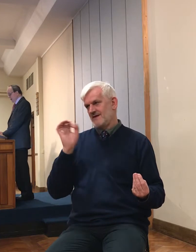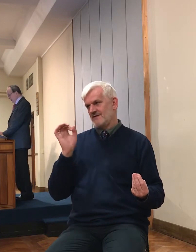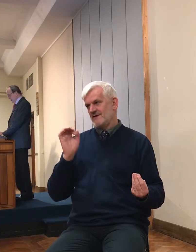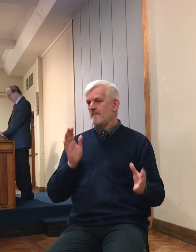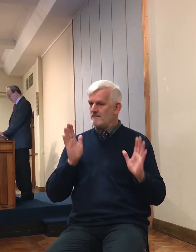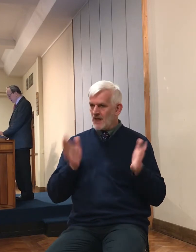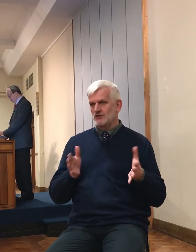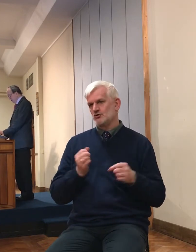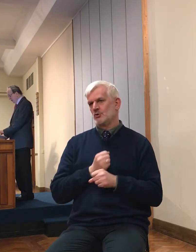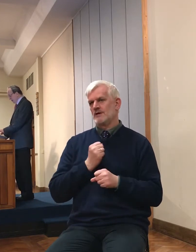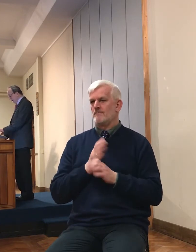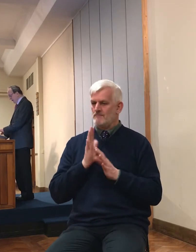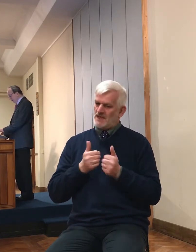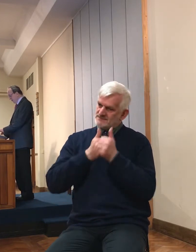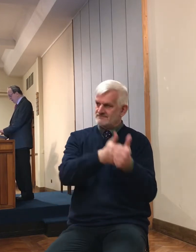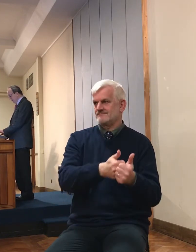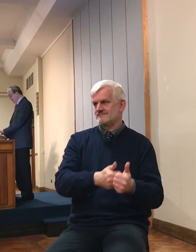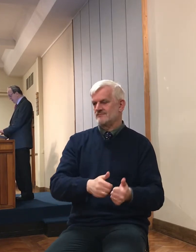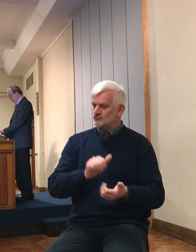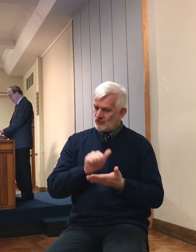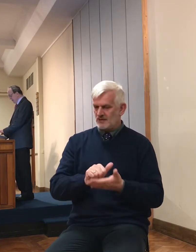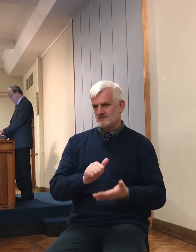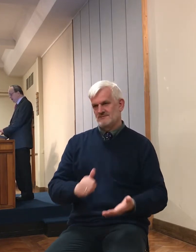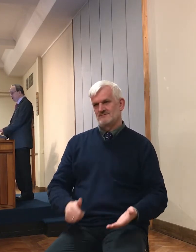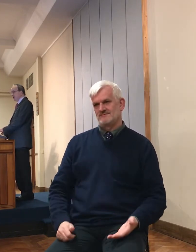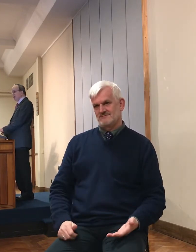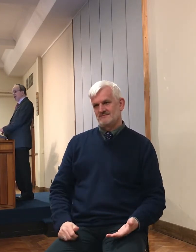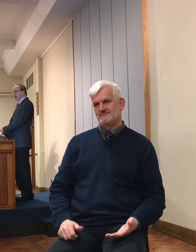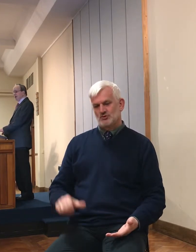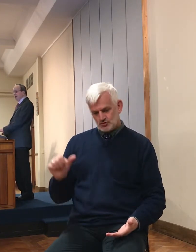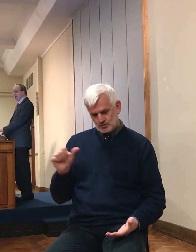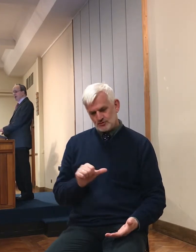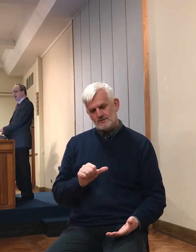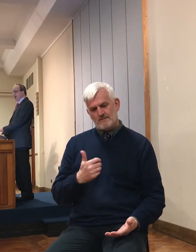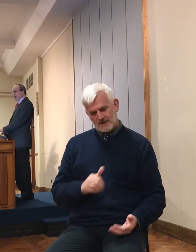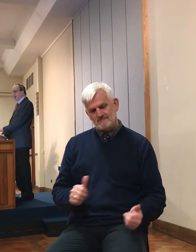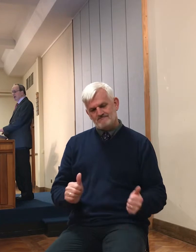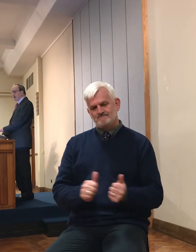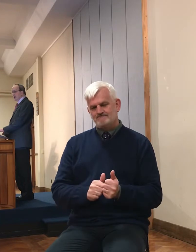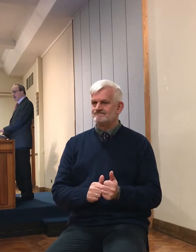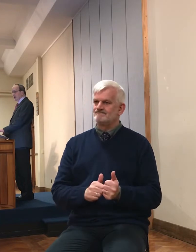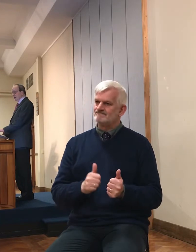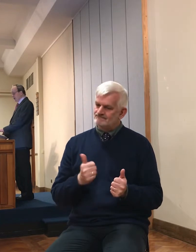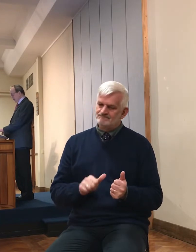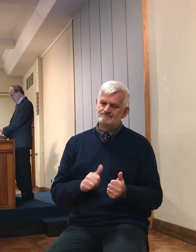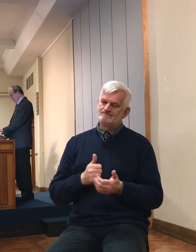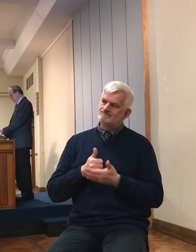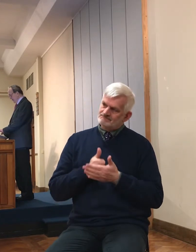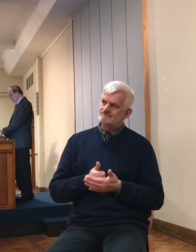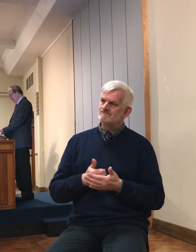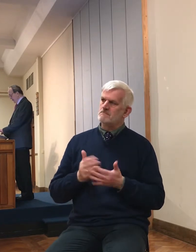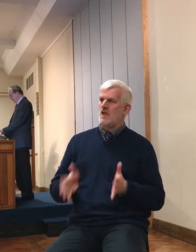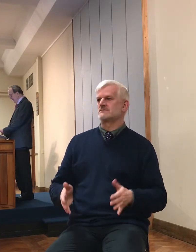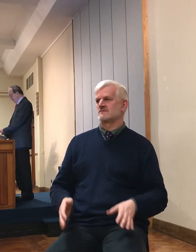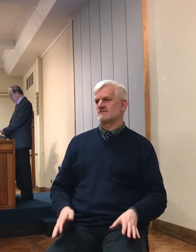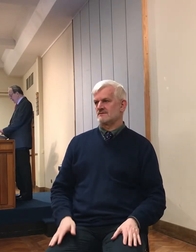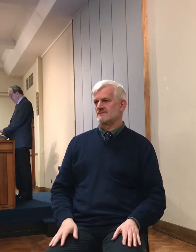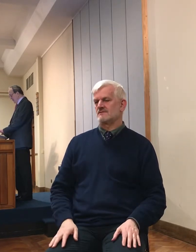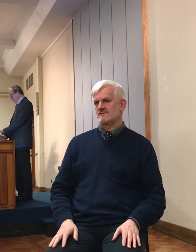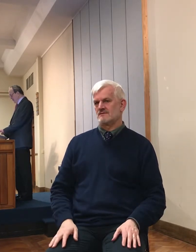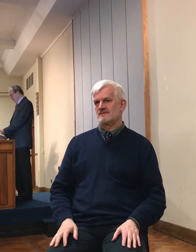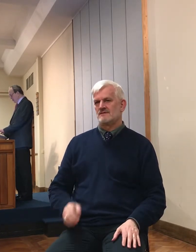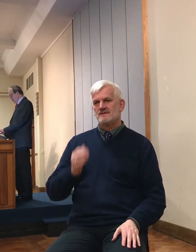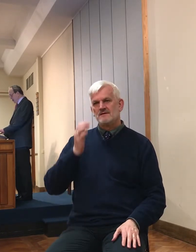It was proper and right that he should do that. Joshua, in this respect,